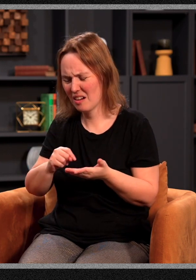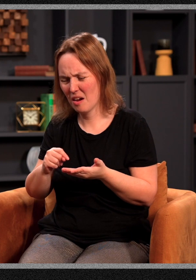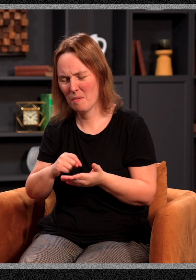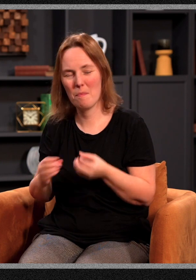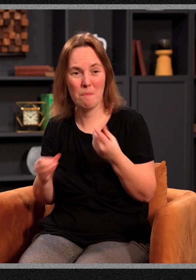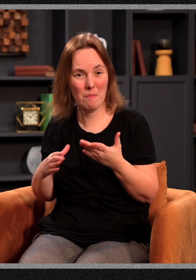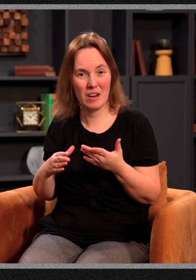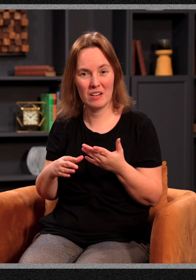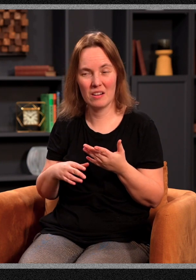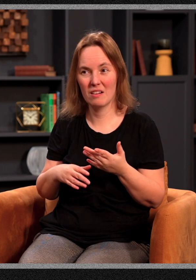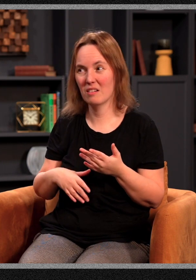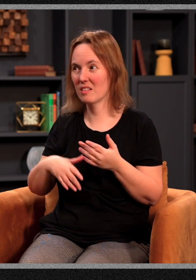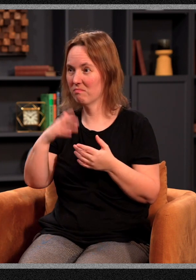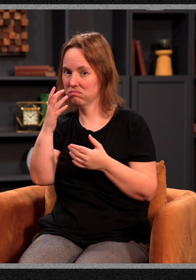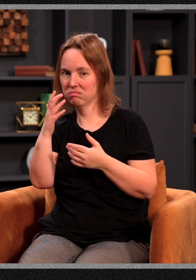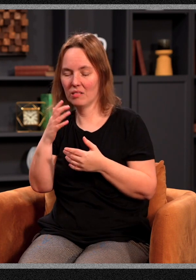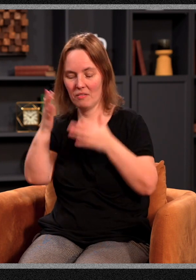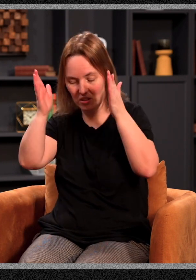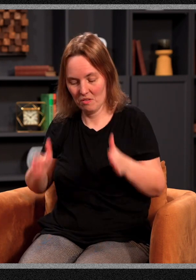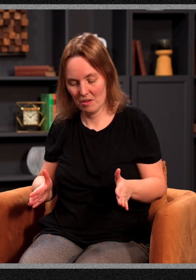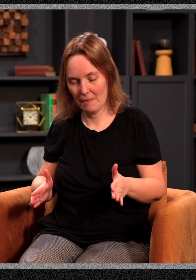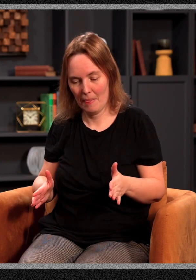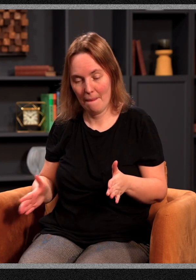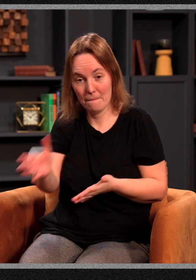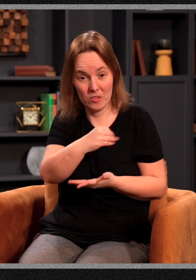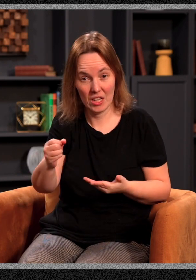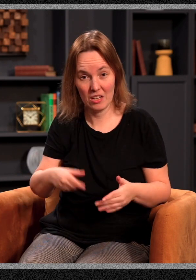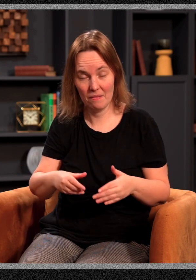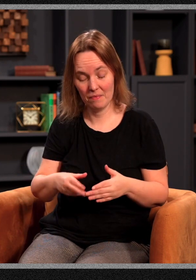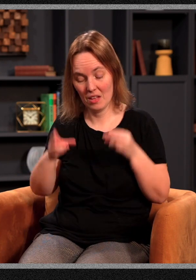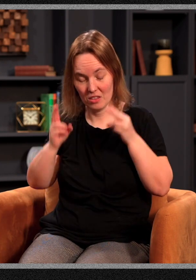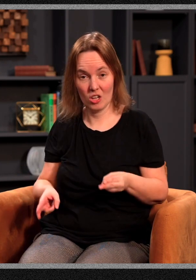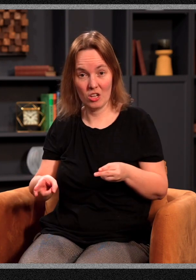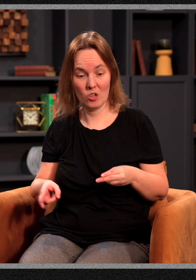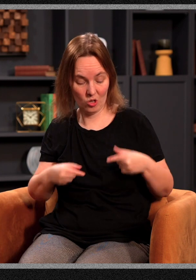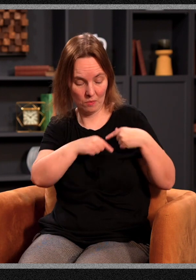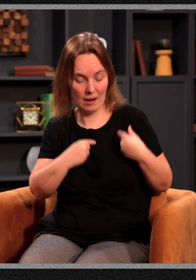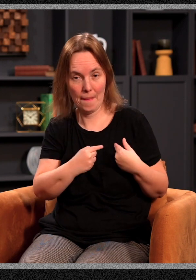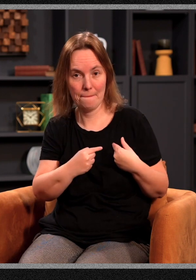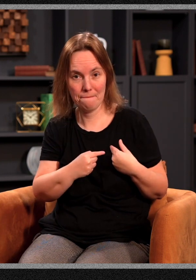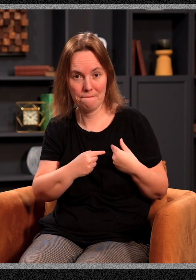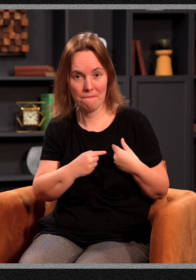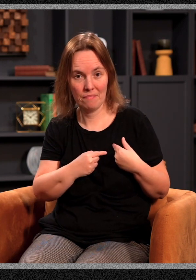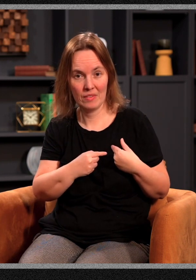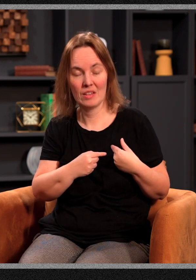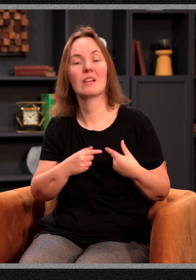I'll just give you a couple of them that really fascinated me. One, he says, you take the human heart. Most people don't realize this, but in the average lifespan of a